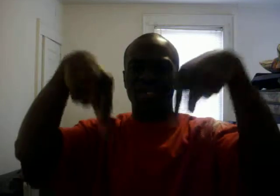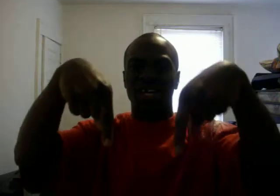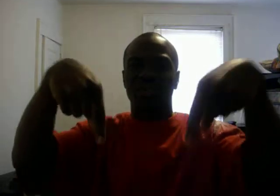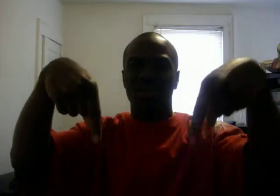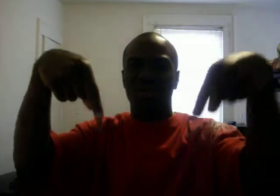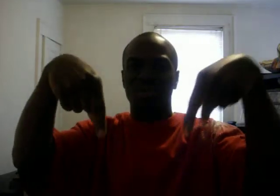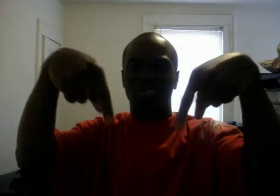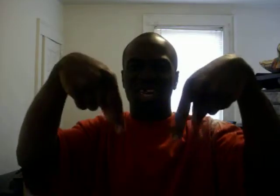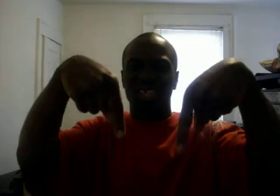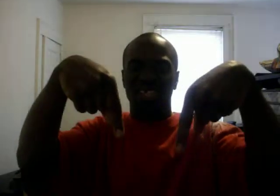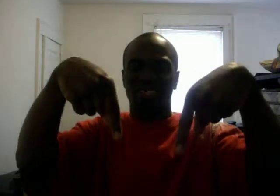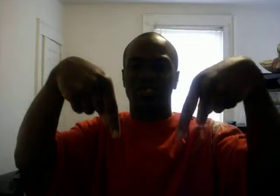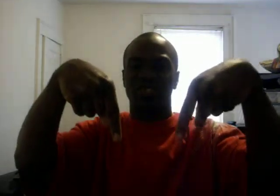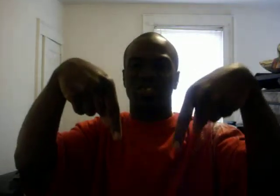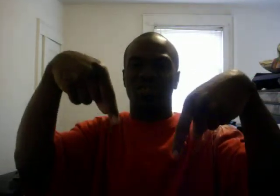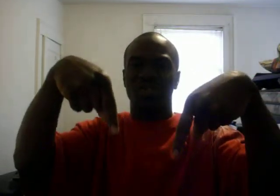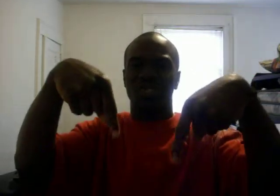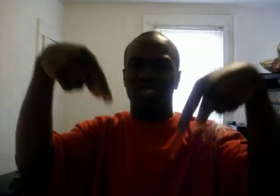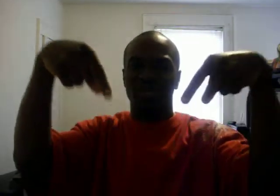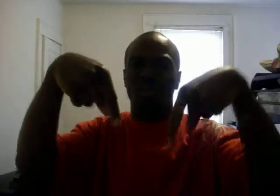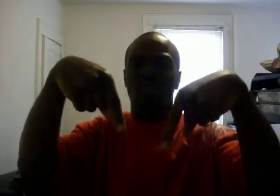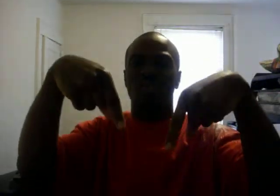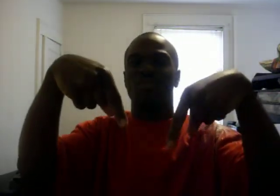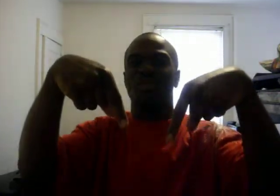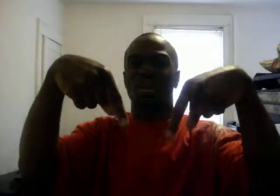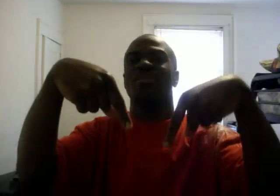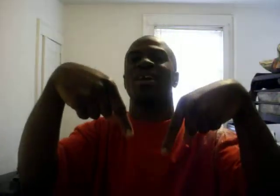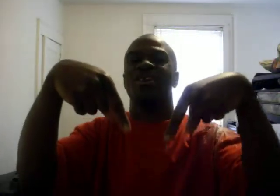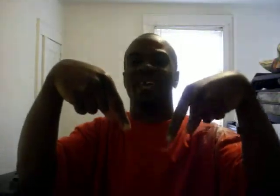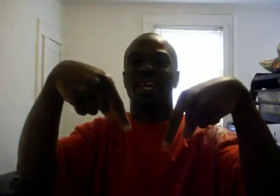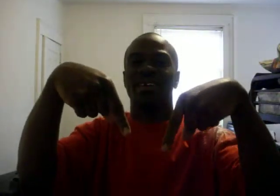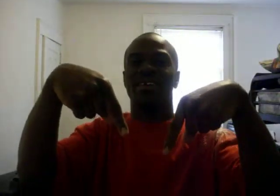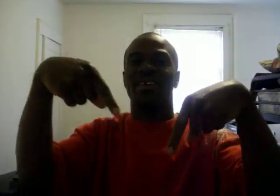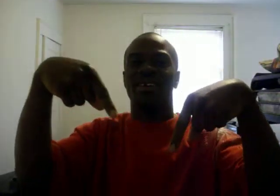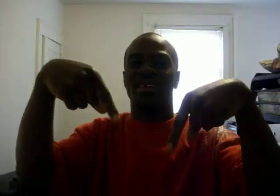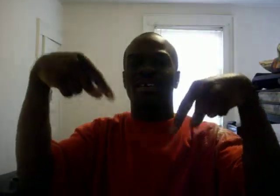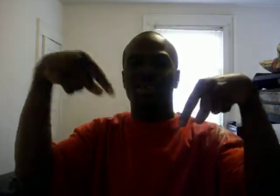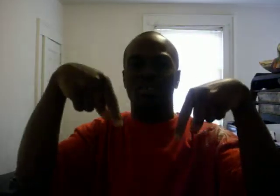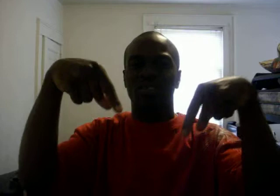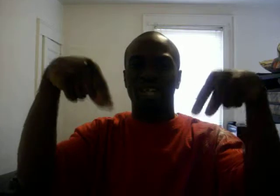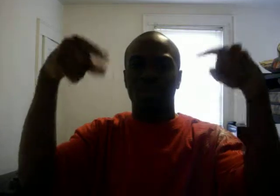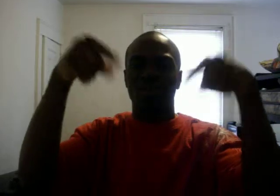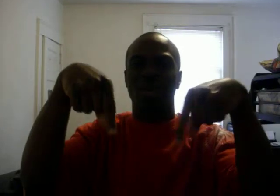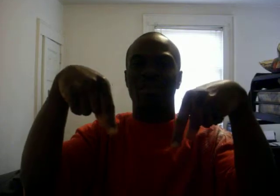check him out I'm going post that in the description This is part 4 of Mortal Kombat Arcade And go check out my main